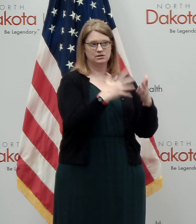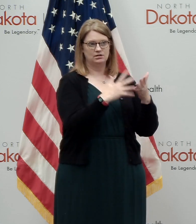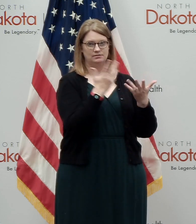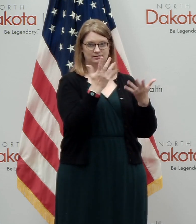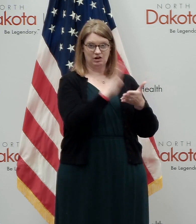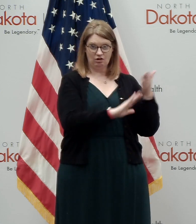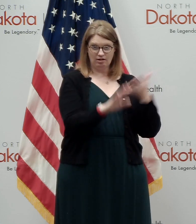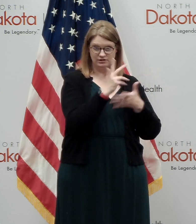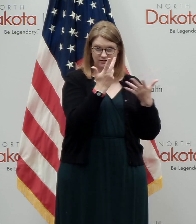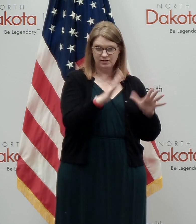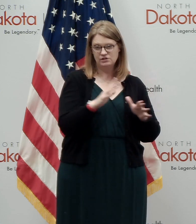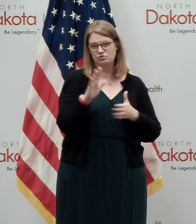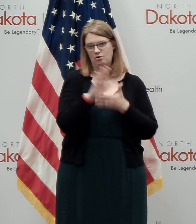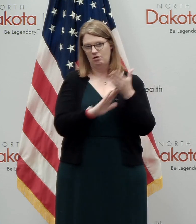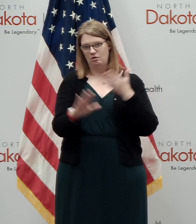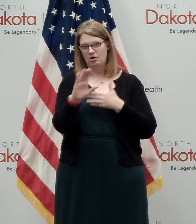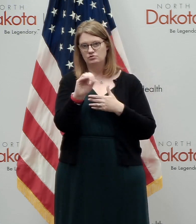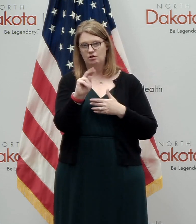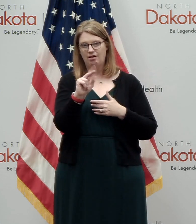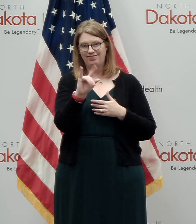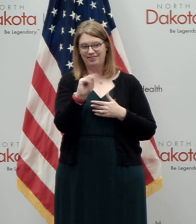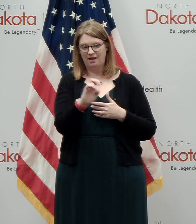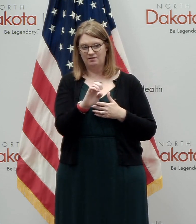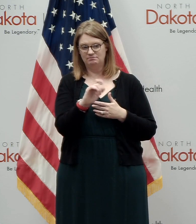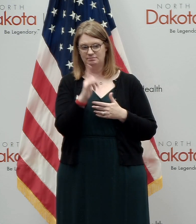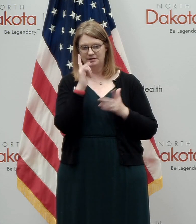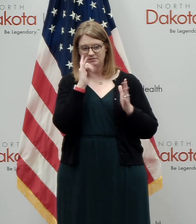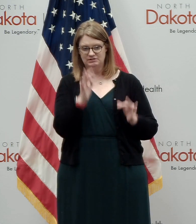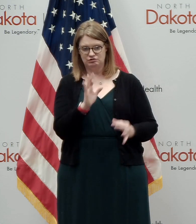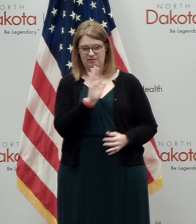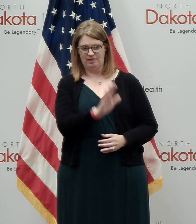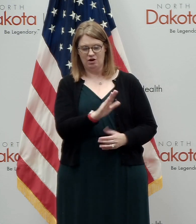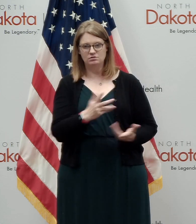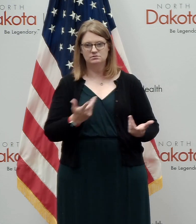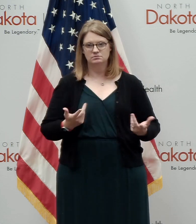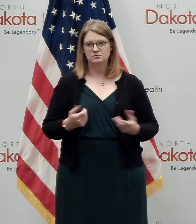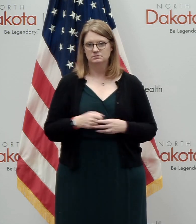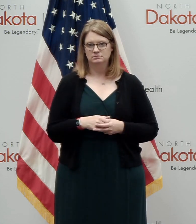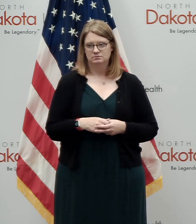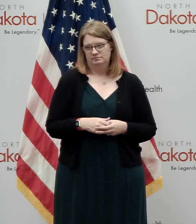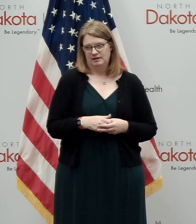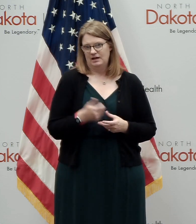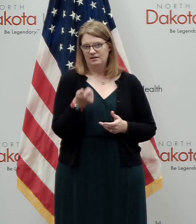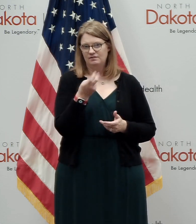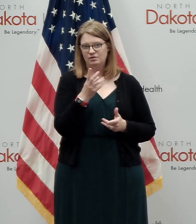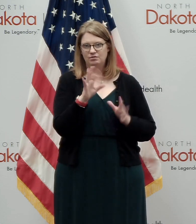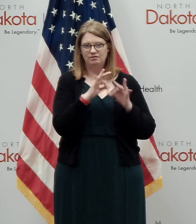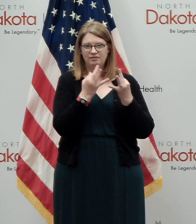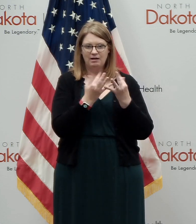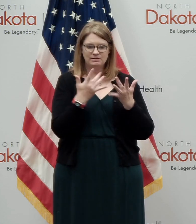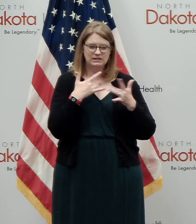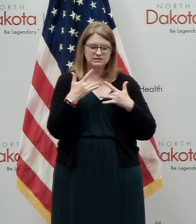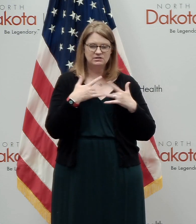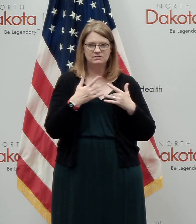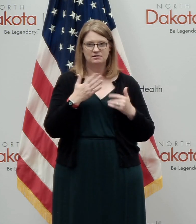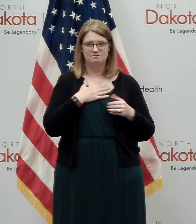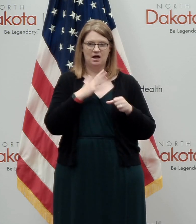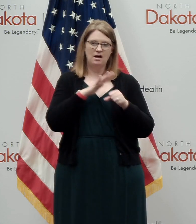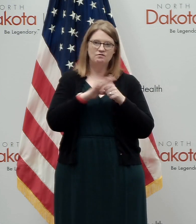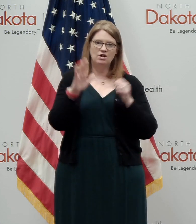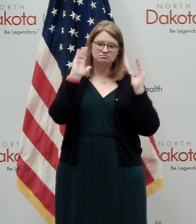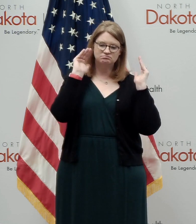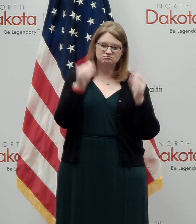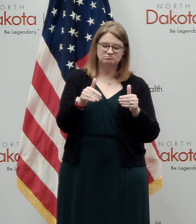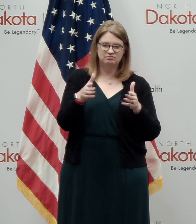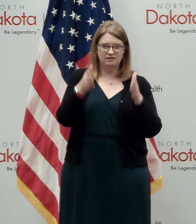college or doing college online by choice. And so they're, so I've, I've got very few family worries and I can devote my whole attention to the state.